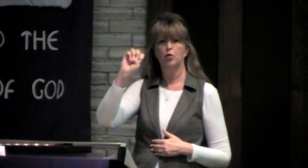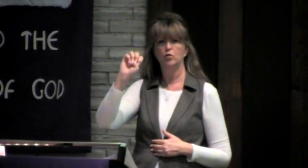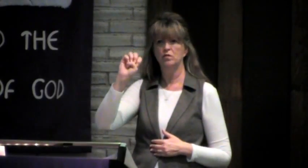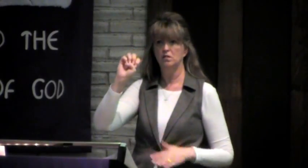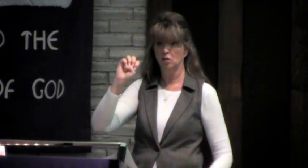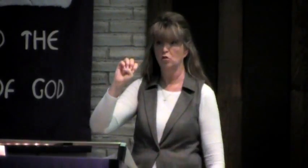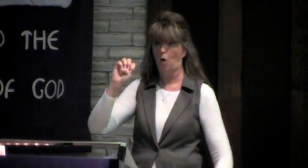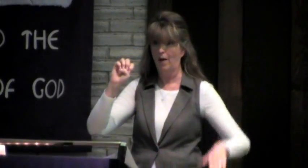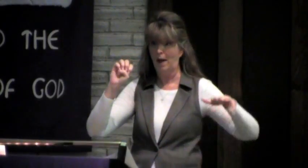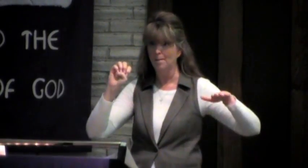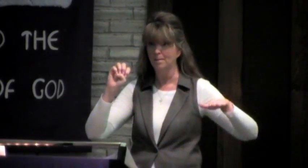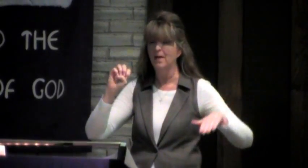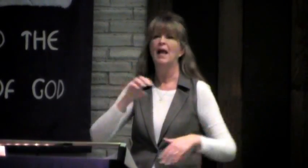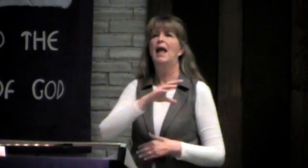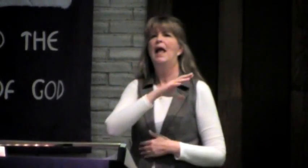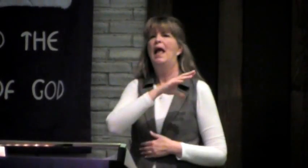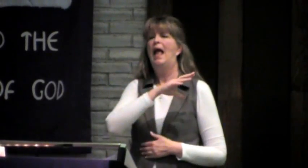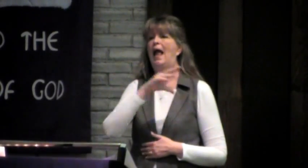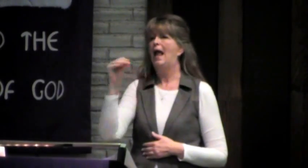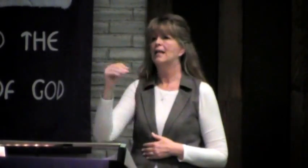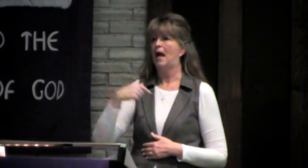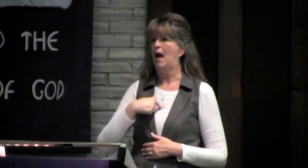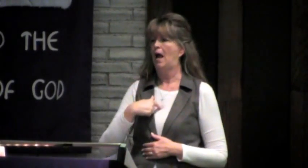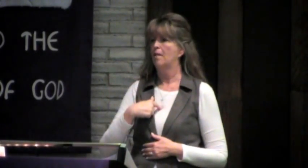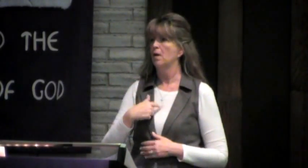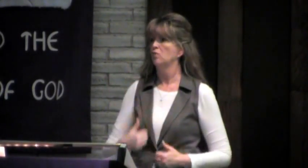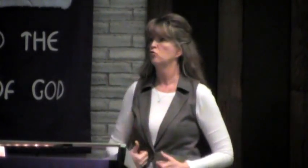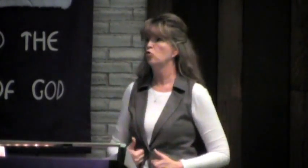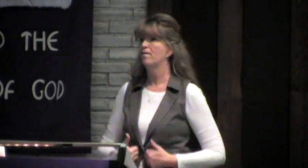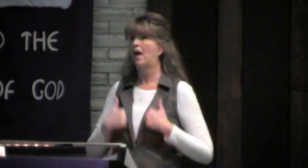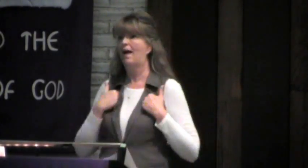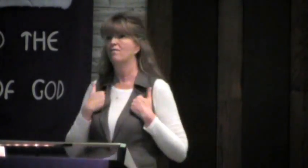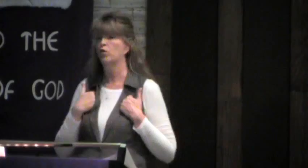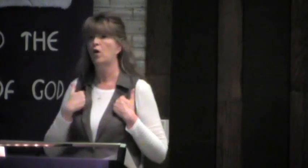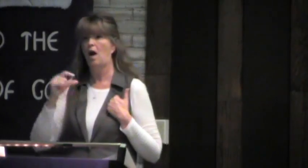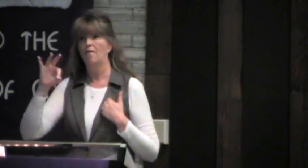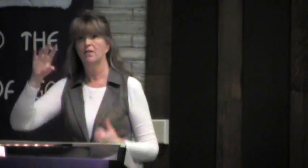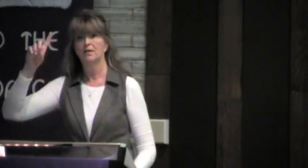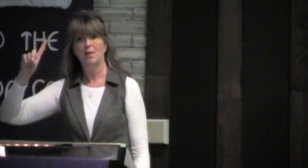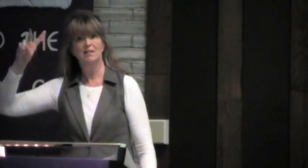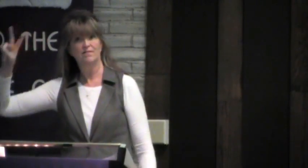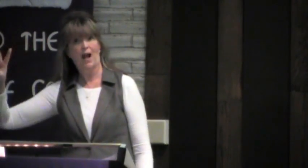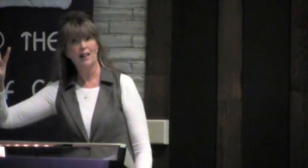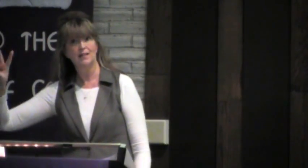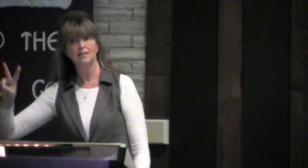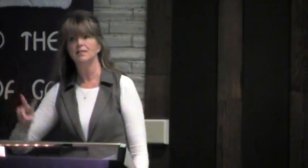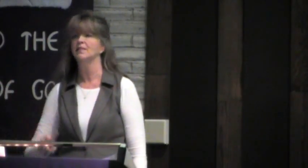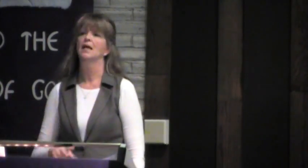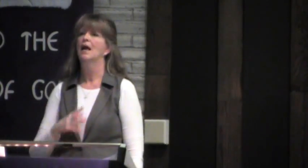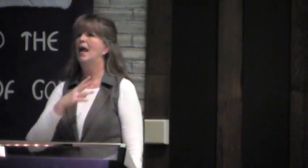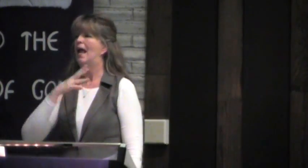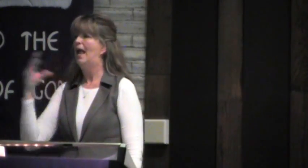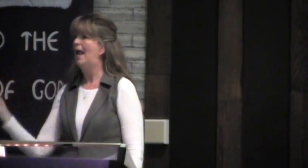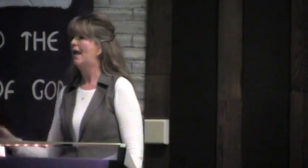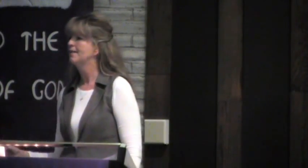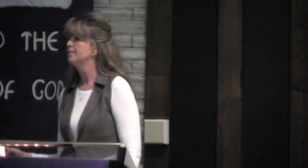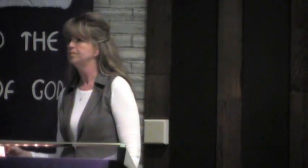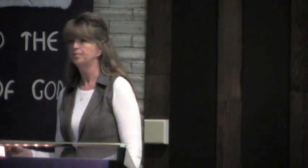a survivor of domestic abuse when I was growing up. And I'm a survivor of domestic violence as well.